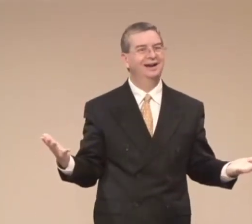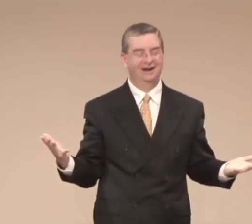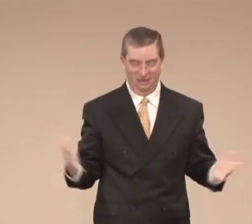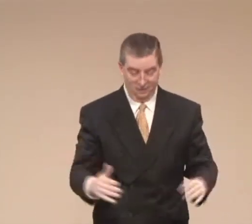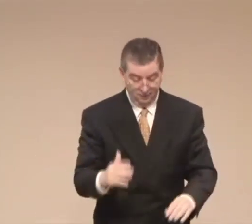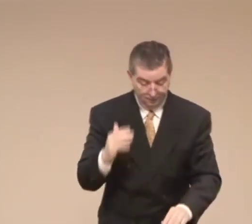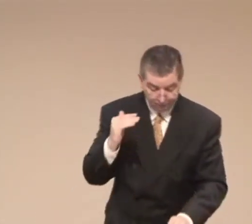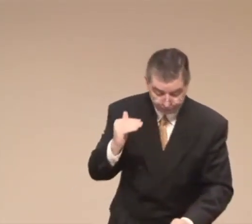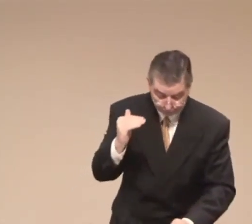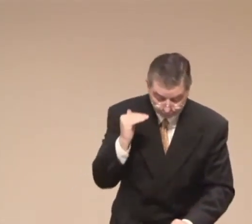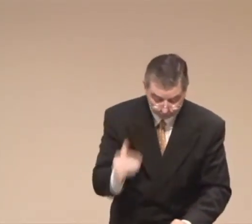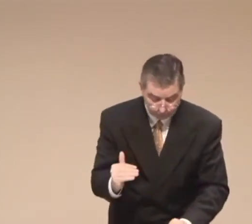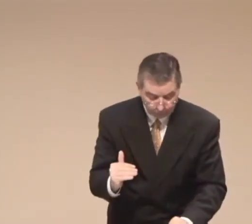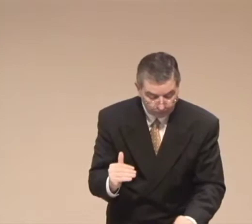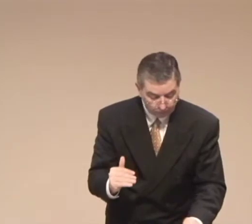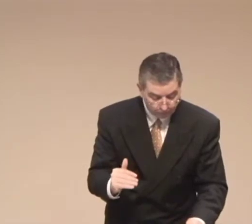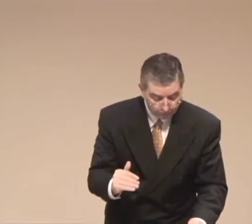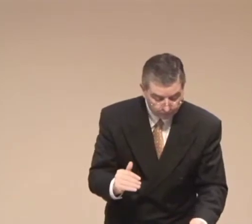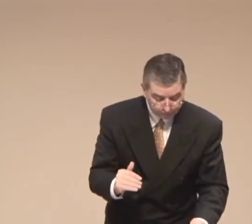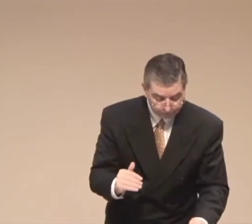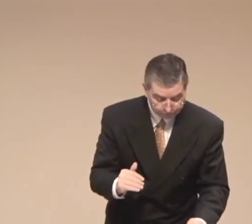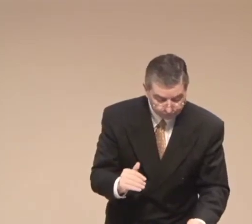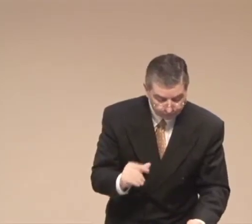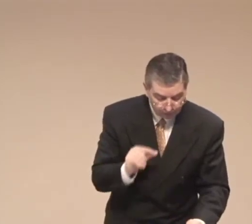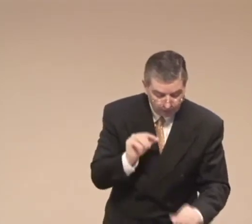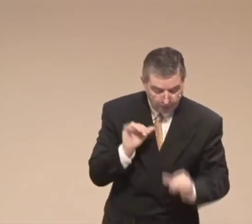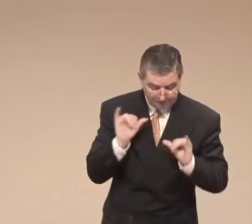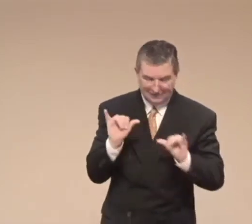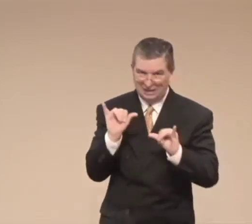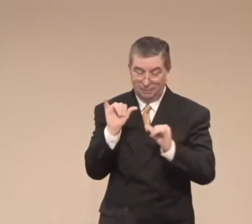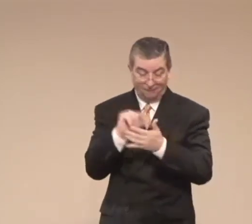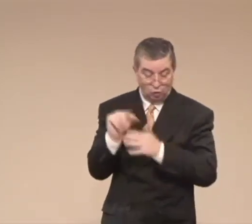that need to care for, and the scripture tells us we are to take care of them.